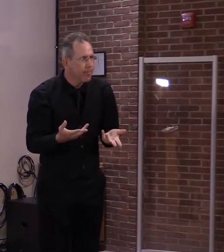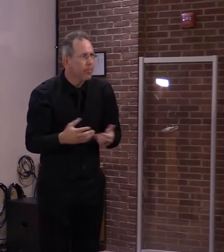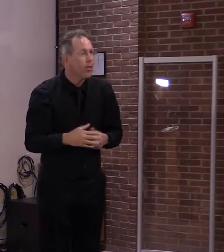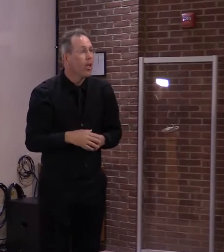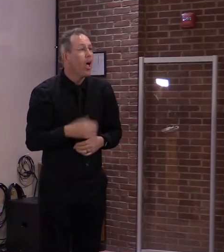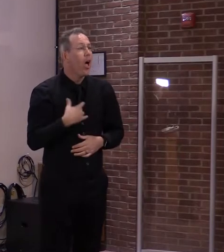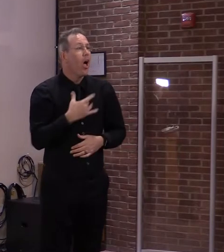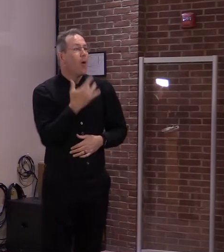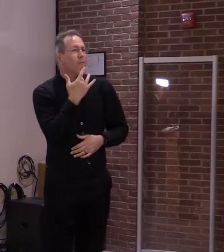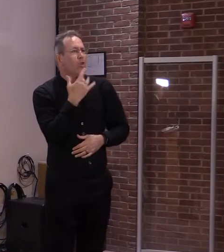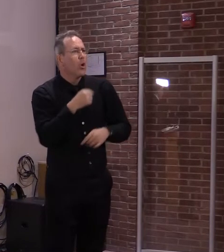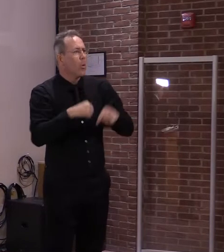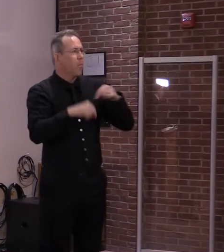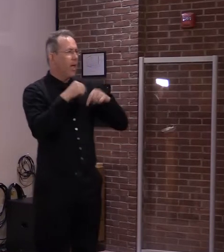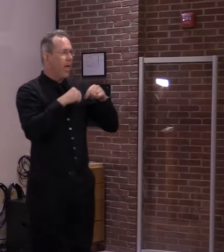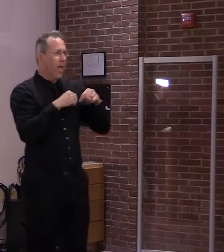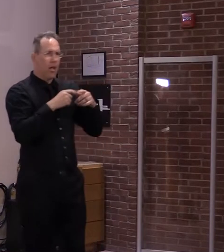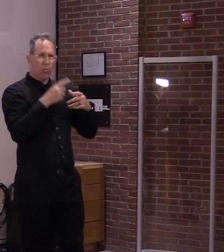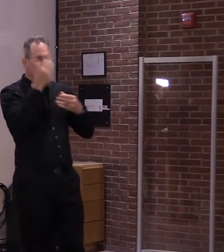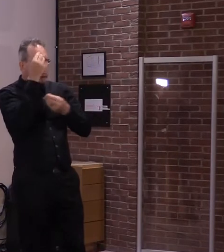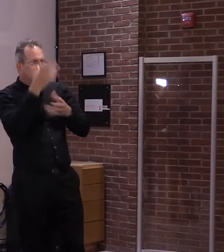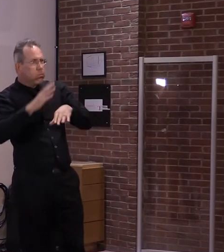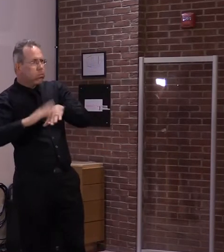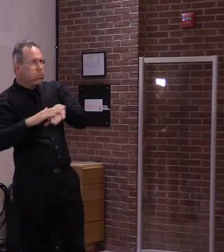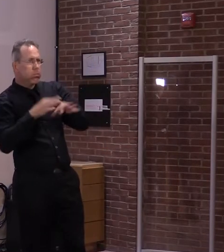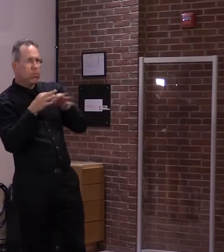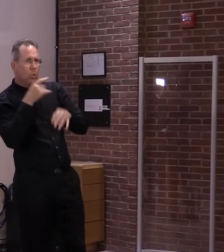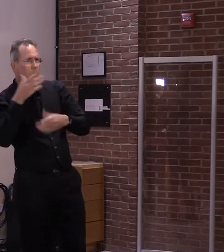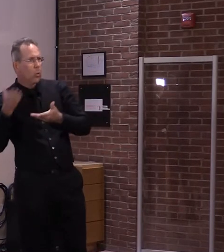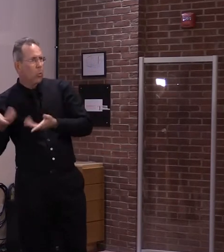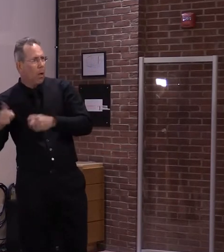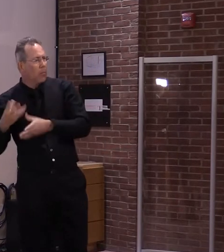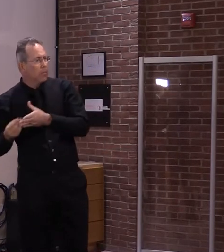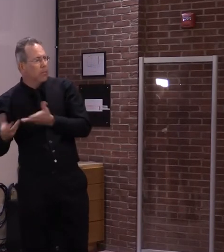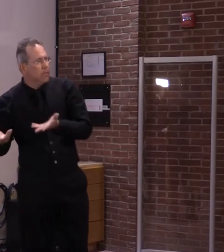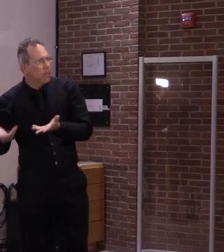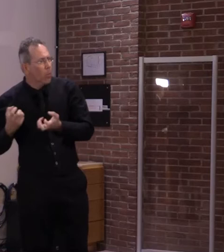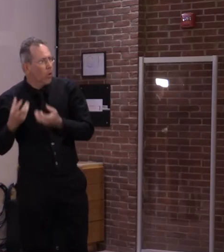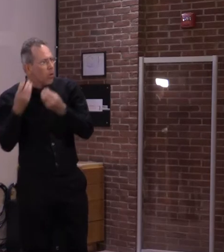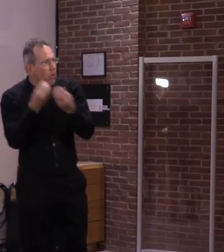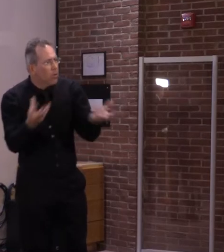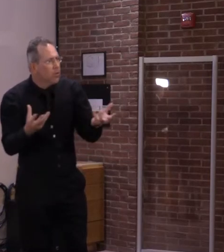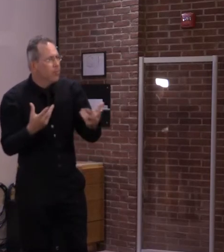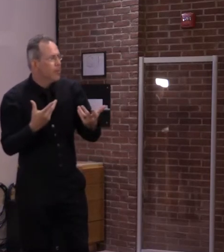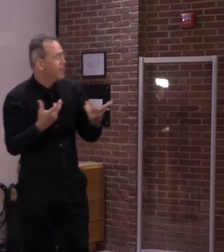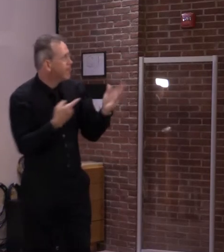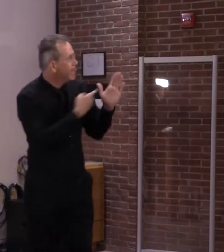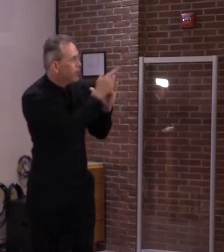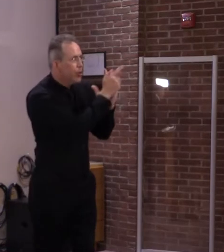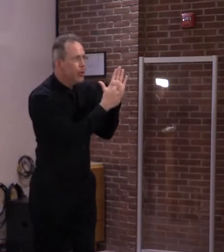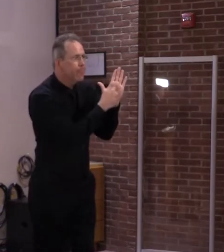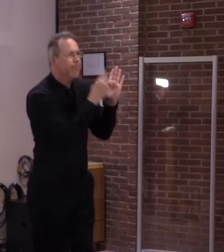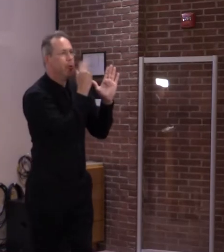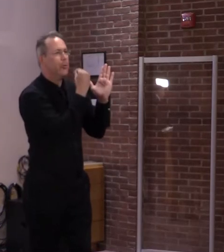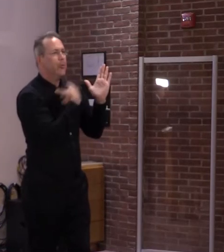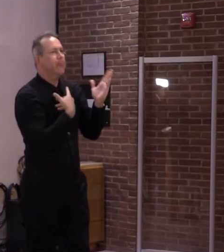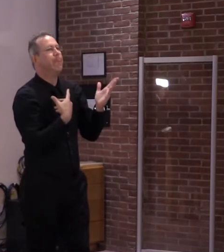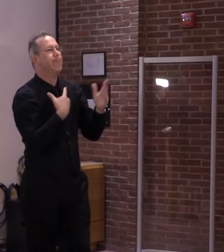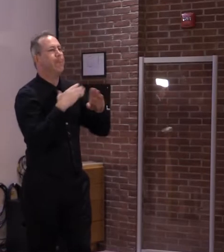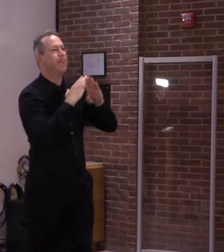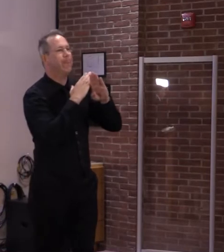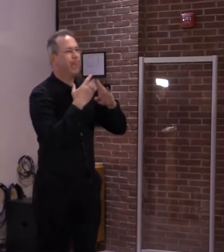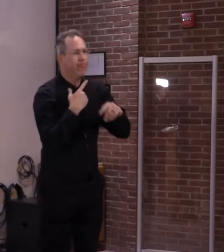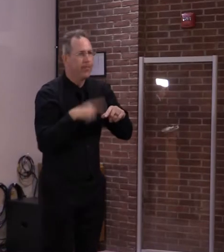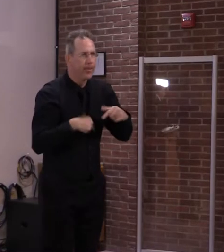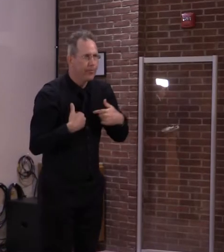we were before this situation arose and go back to that transparency. But and I thought